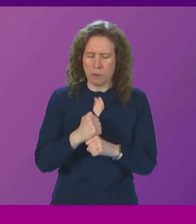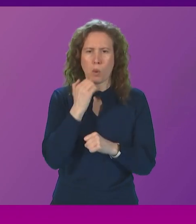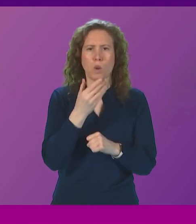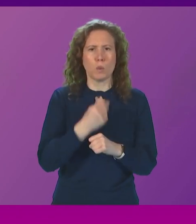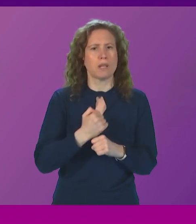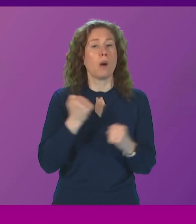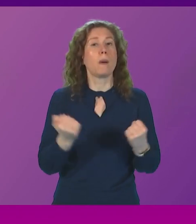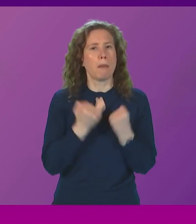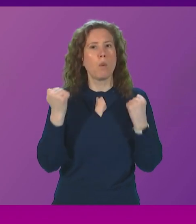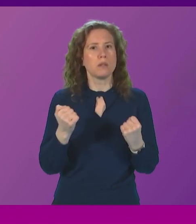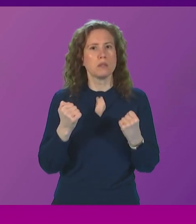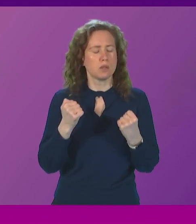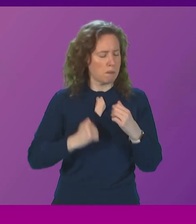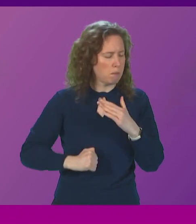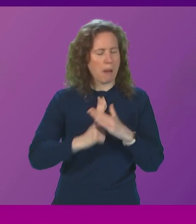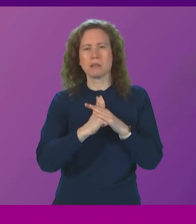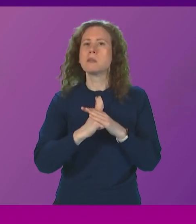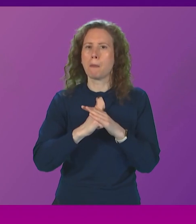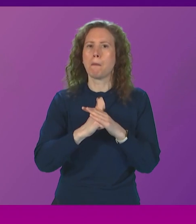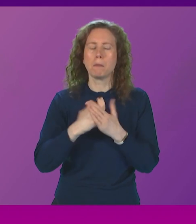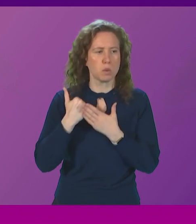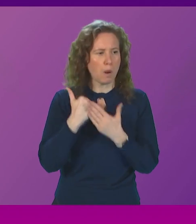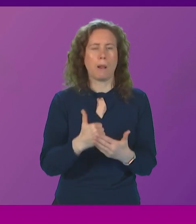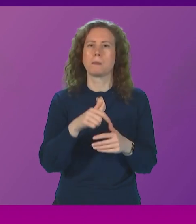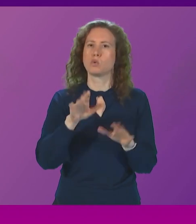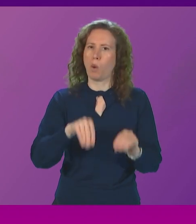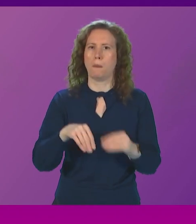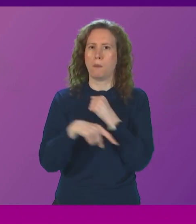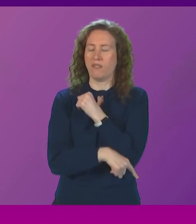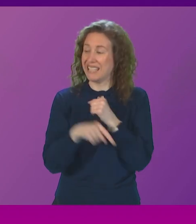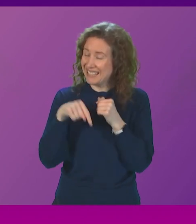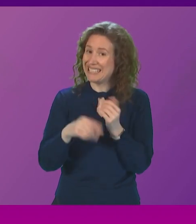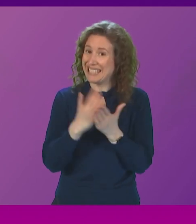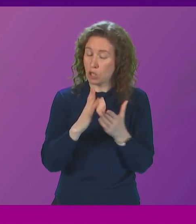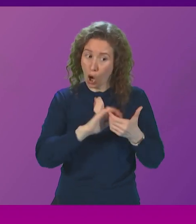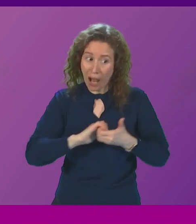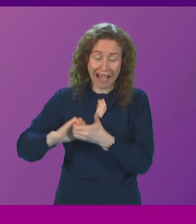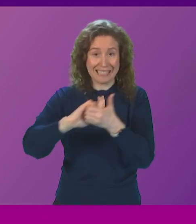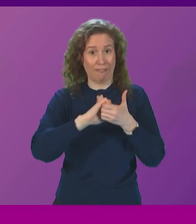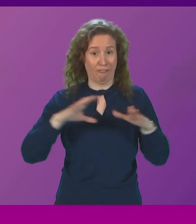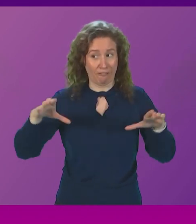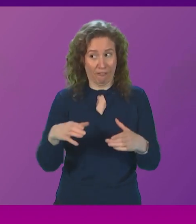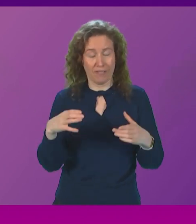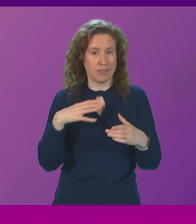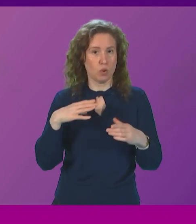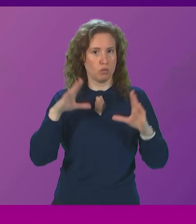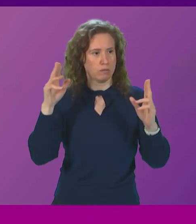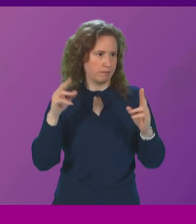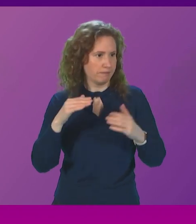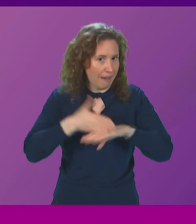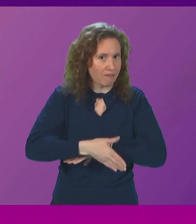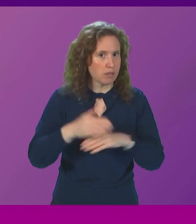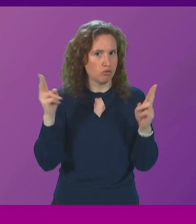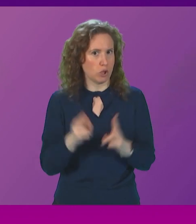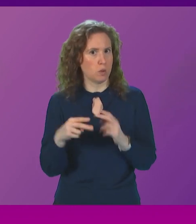use those powers to their absolute maximum effect because this is a collective effort that we all have to make in order to reduce poverty and in